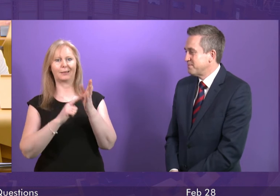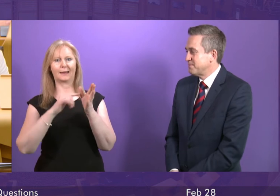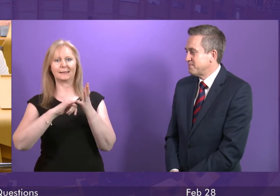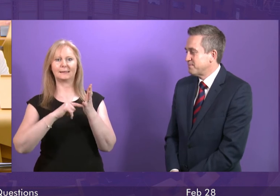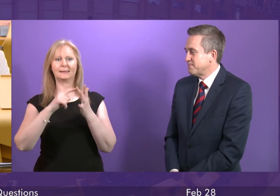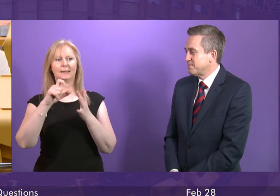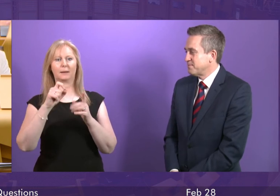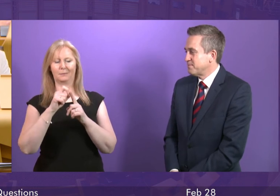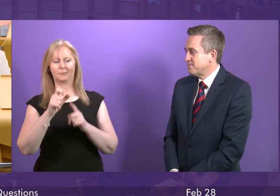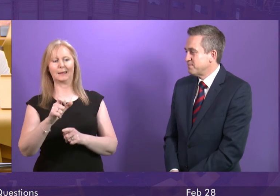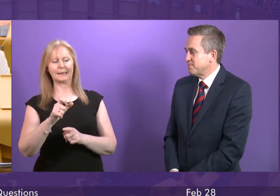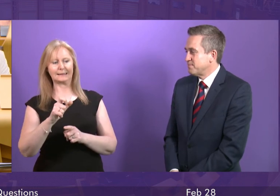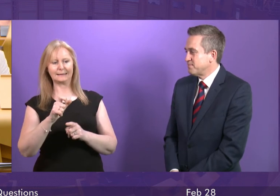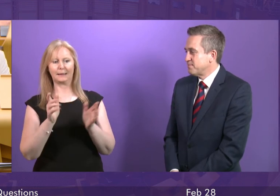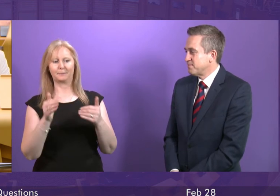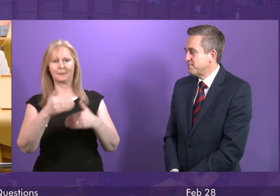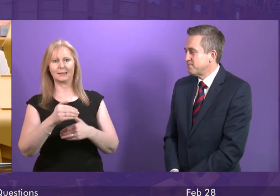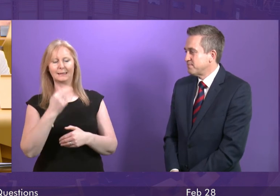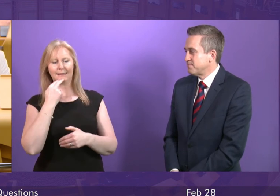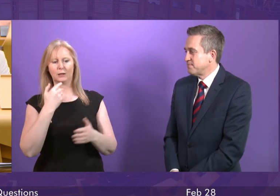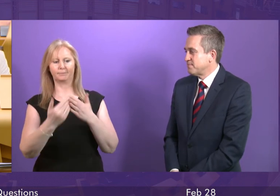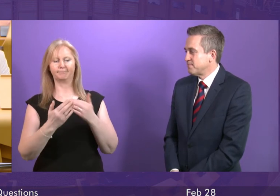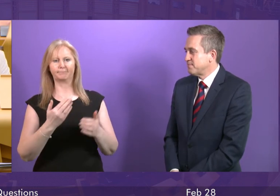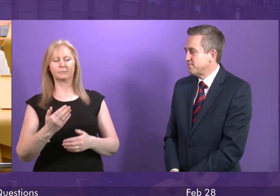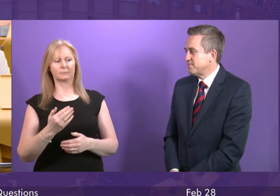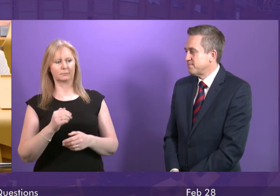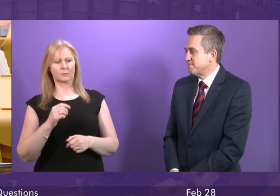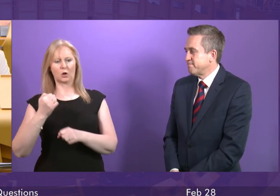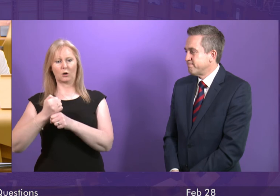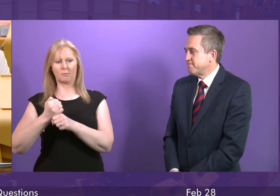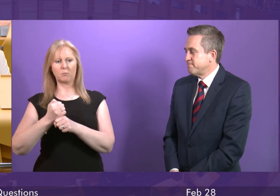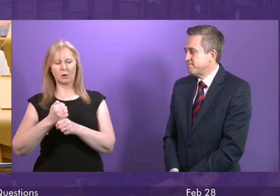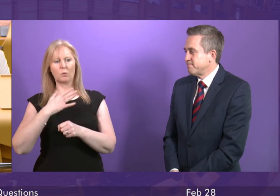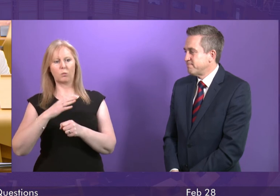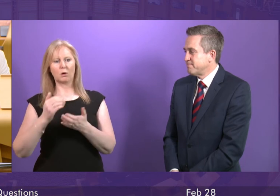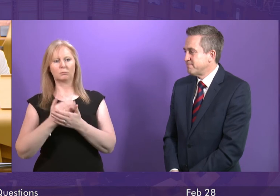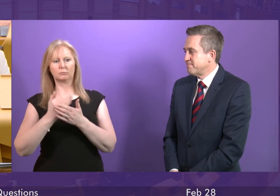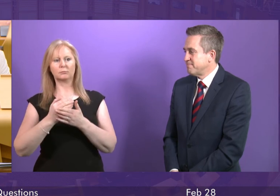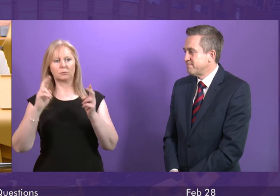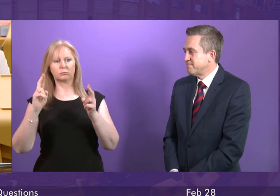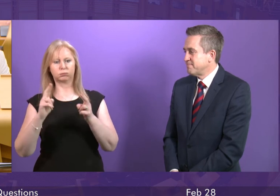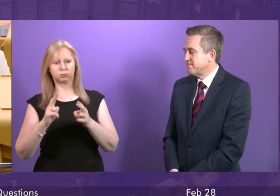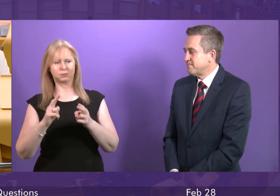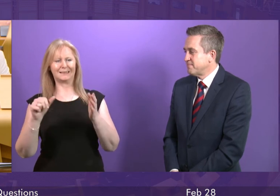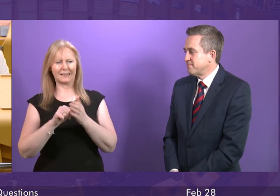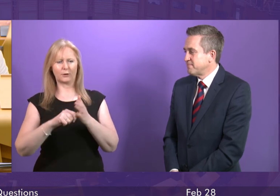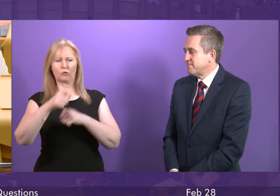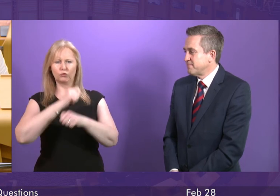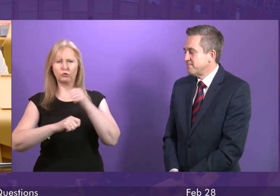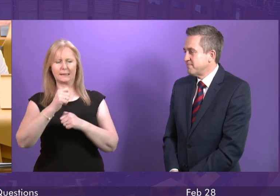to tackle. The Government is committed to substantially reducing unnecessary and difficult to recycle packaging to increase